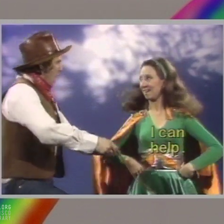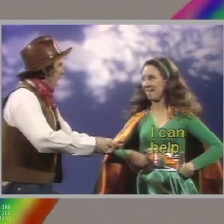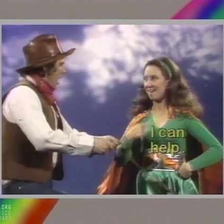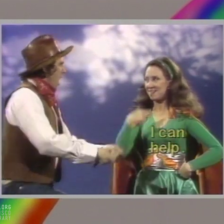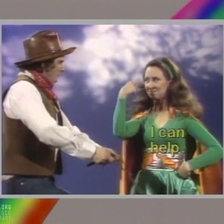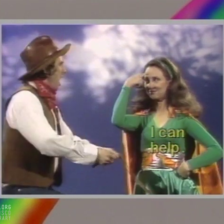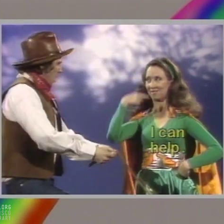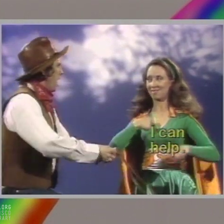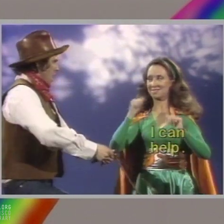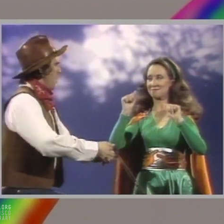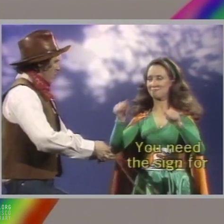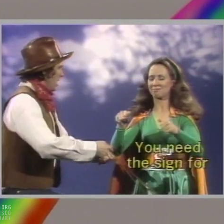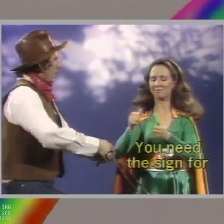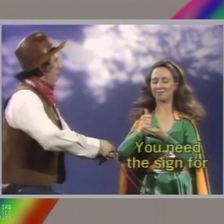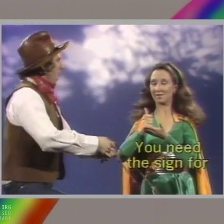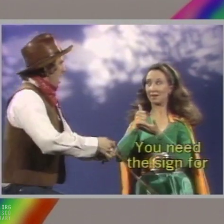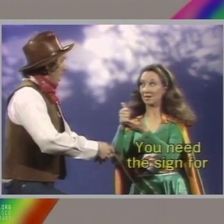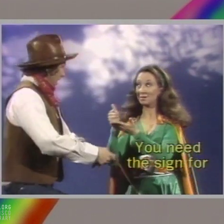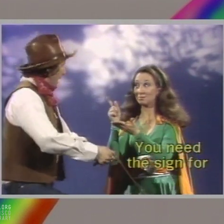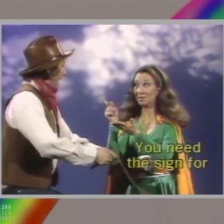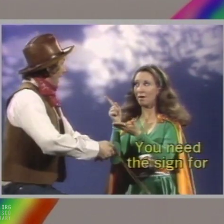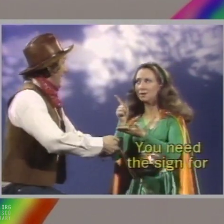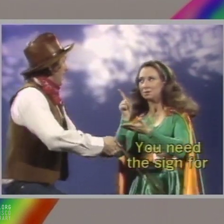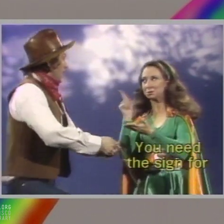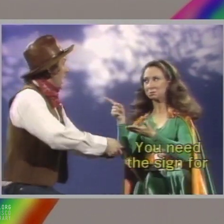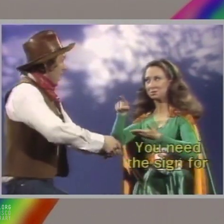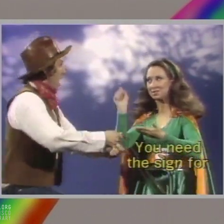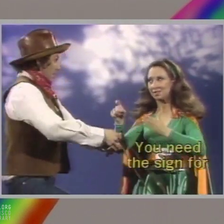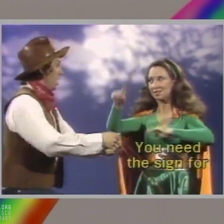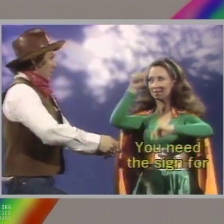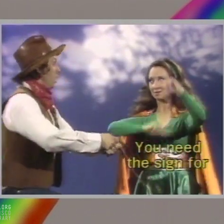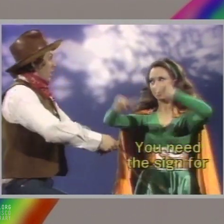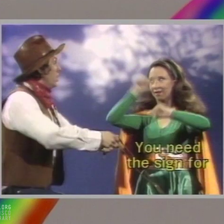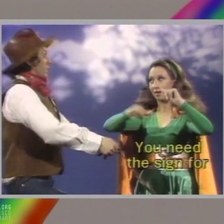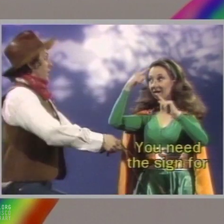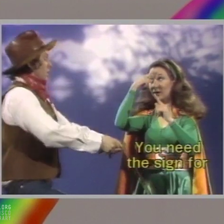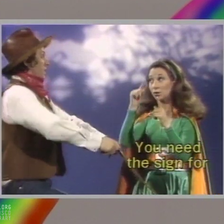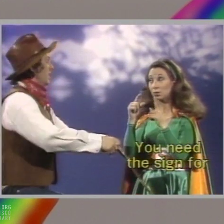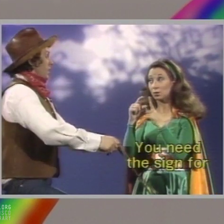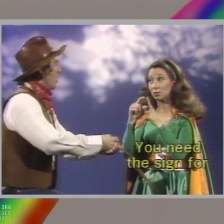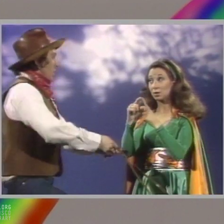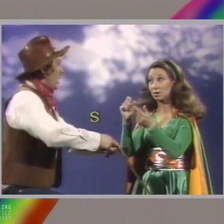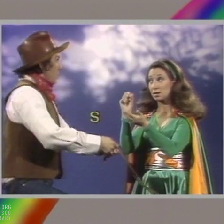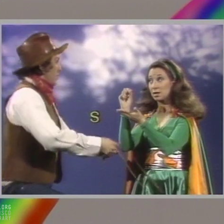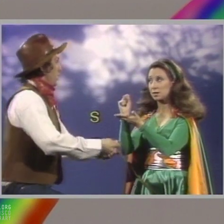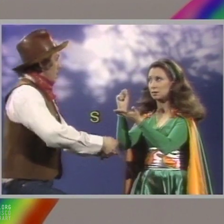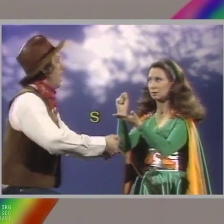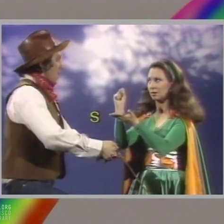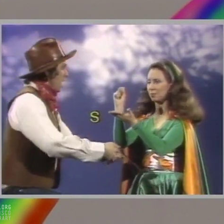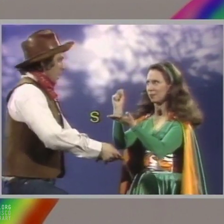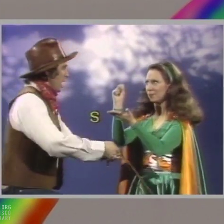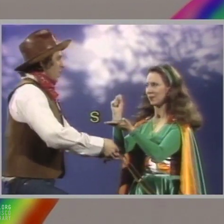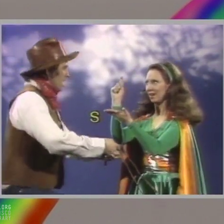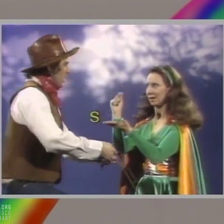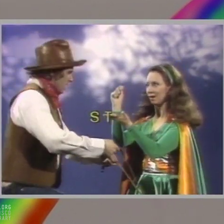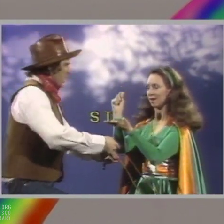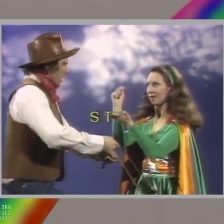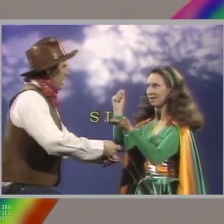I think I can help you. You need the sign for the word S-T